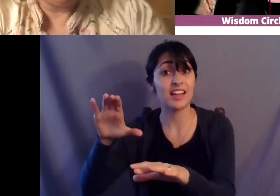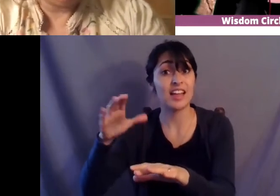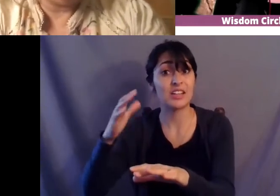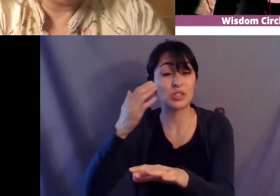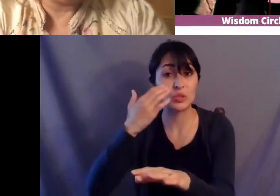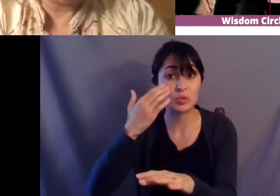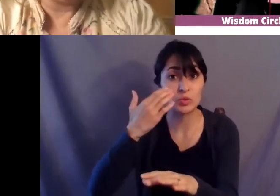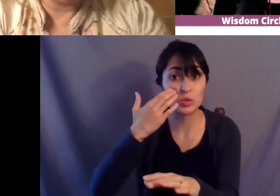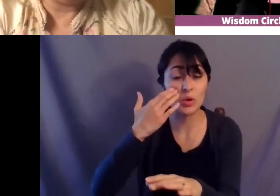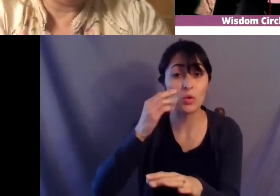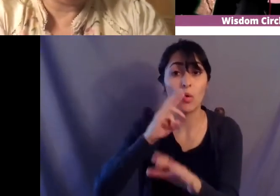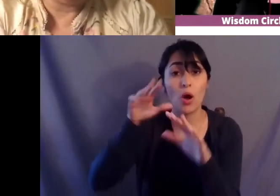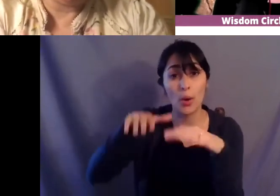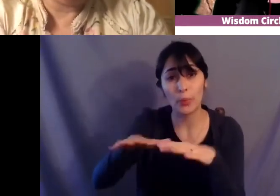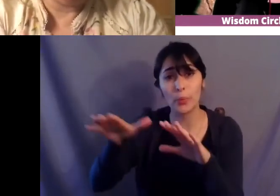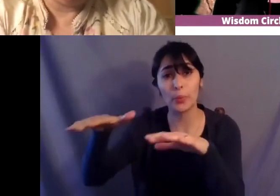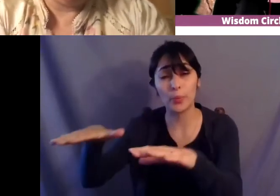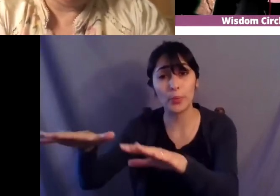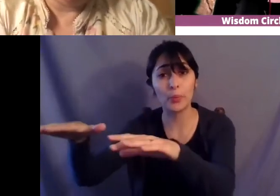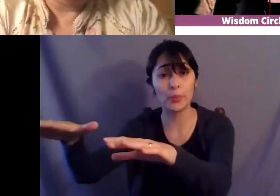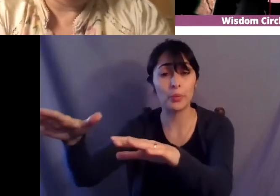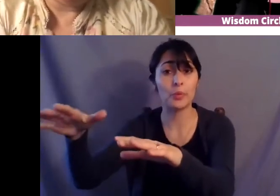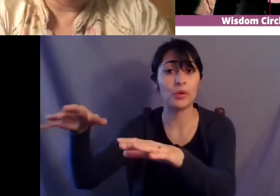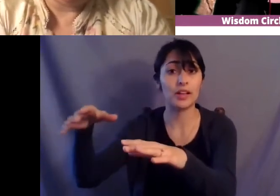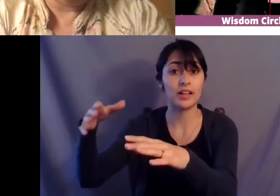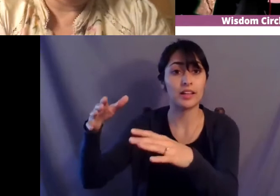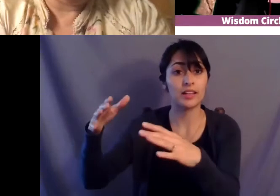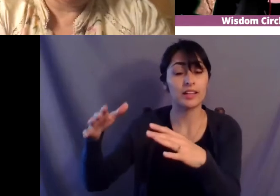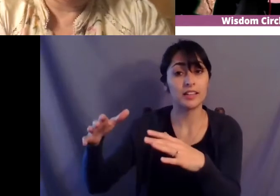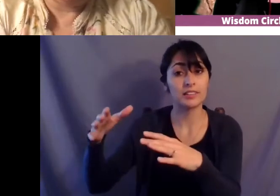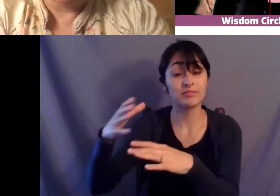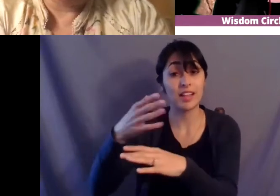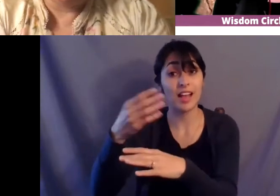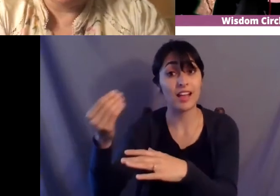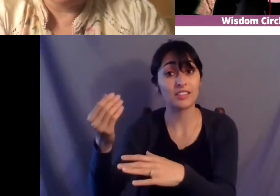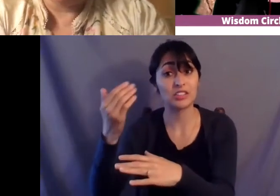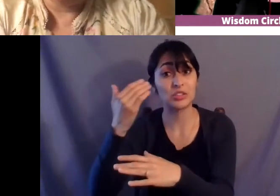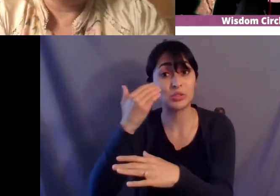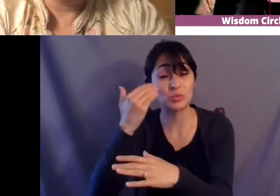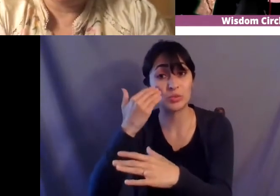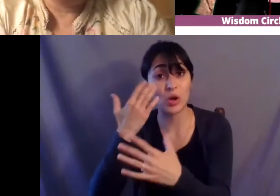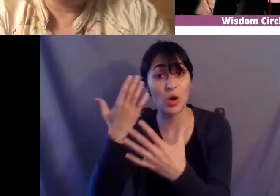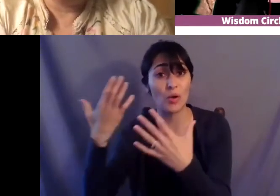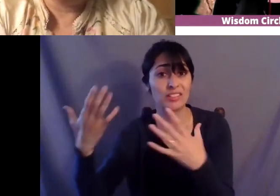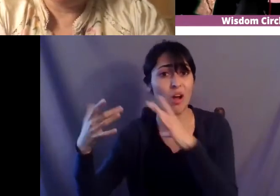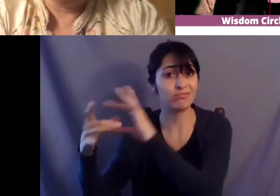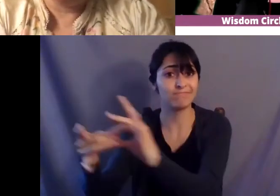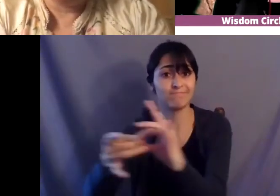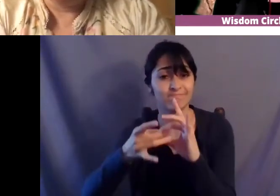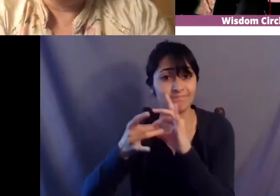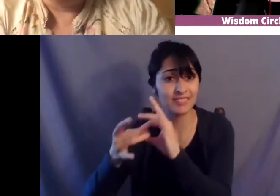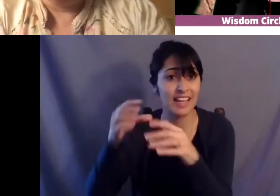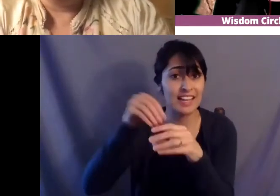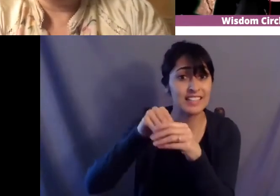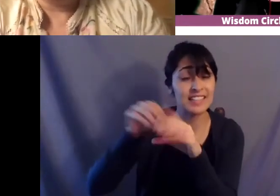and where they also come from um the inside to the outside and i say that because